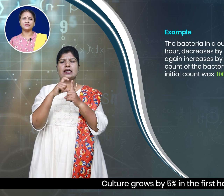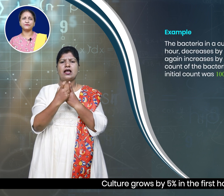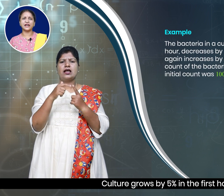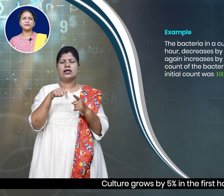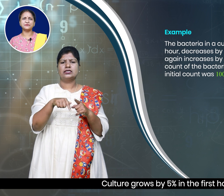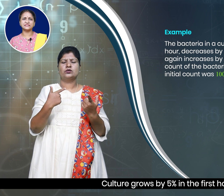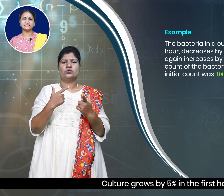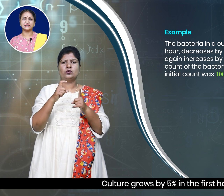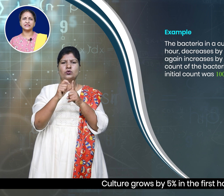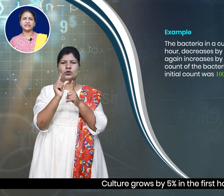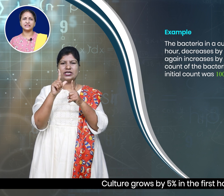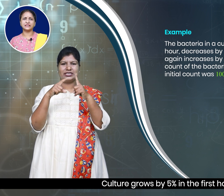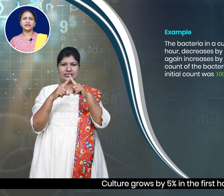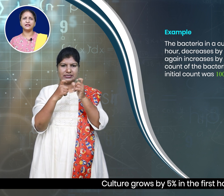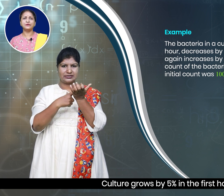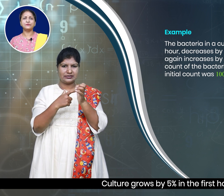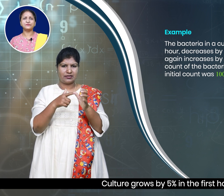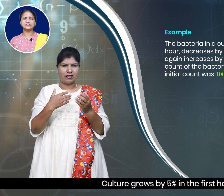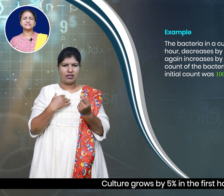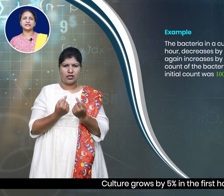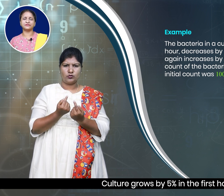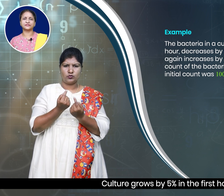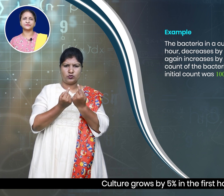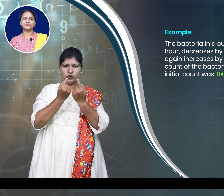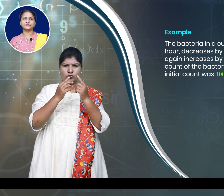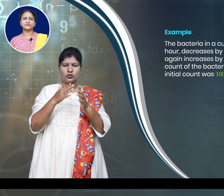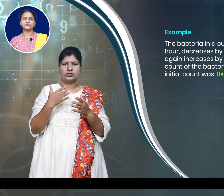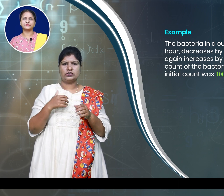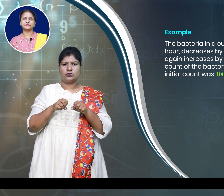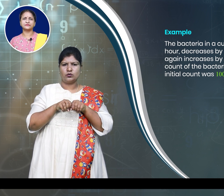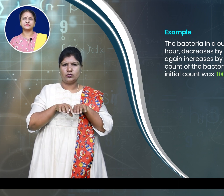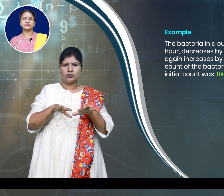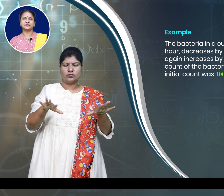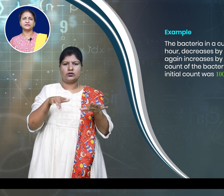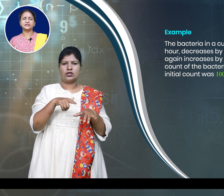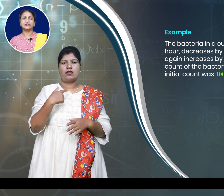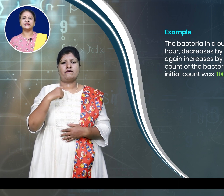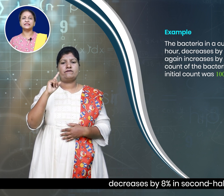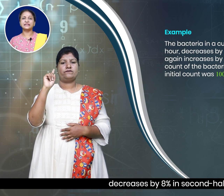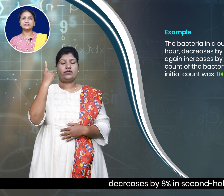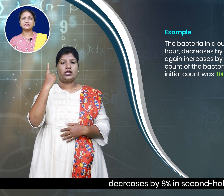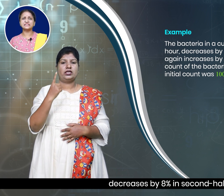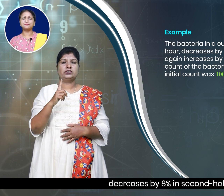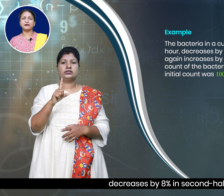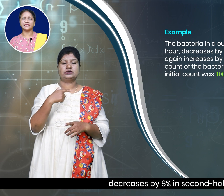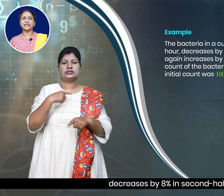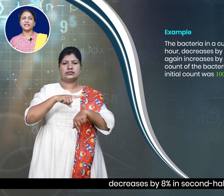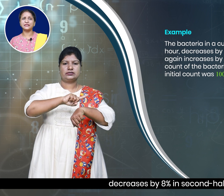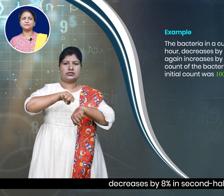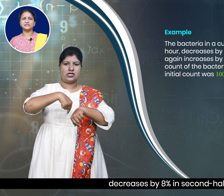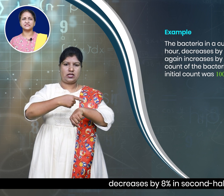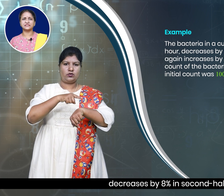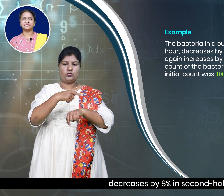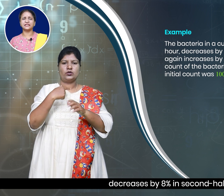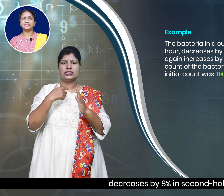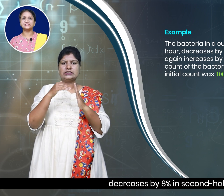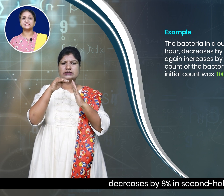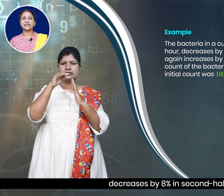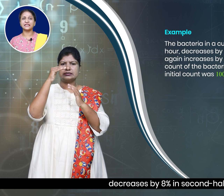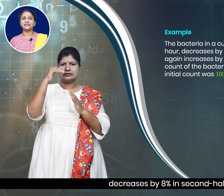5 percent in the first hour, decreases by 8 percent in second